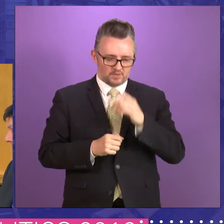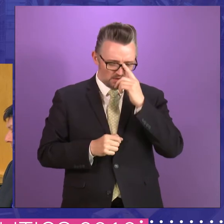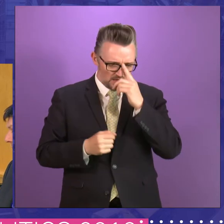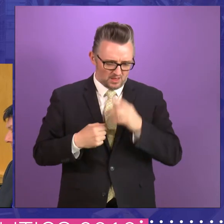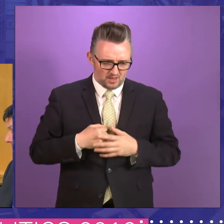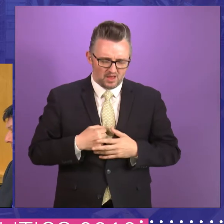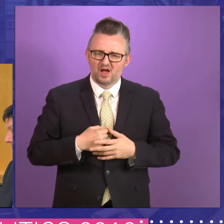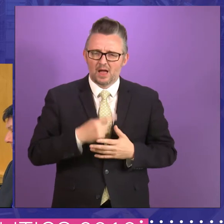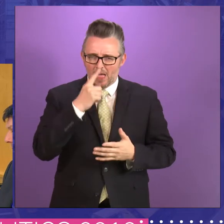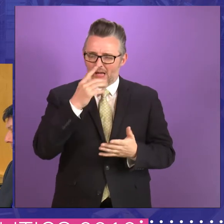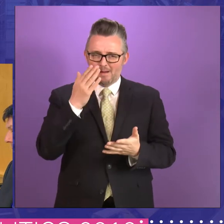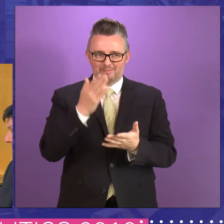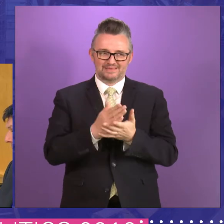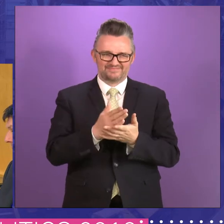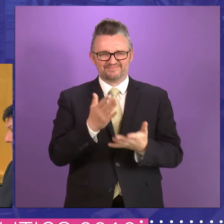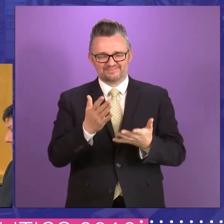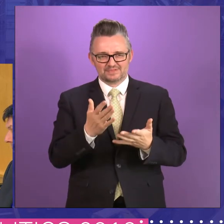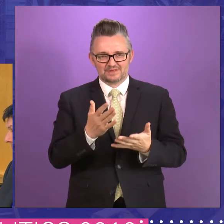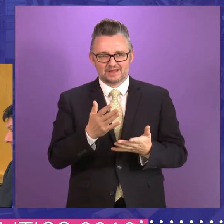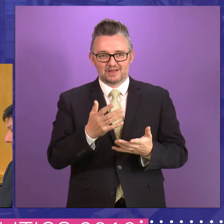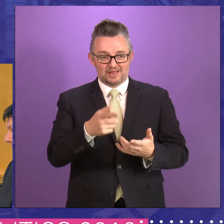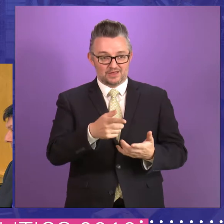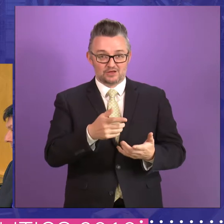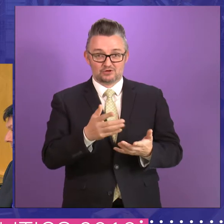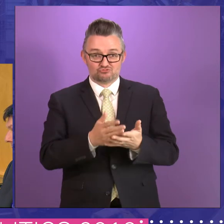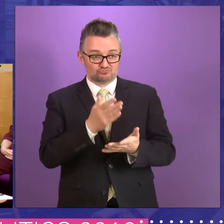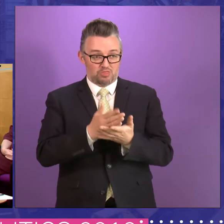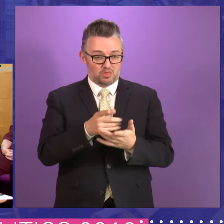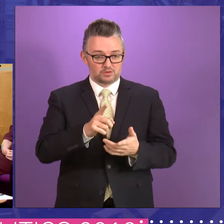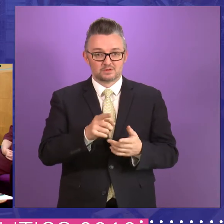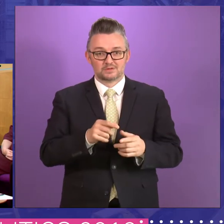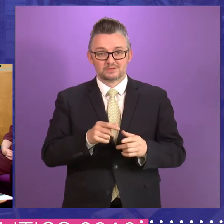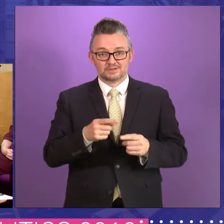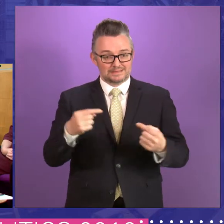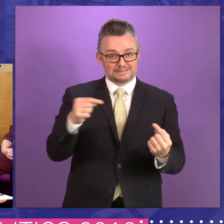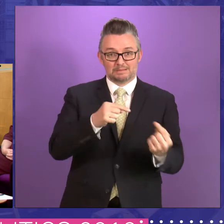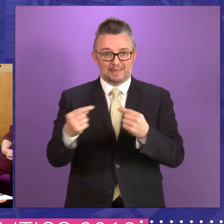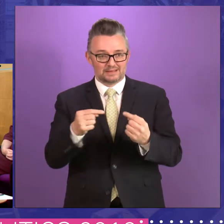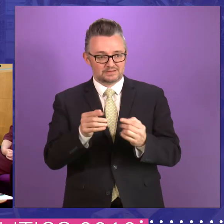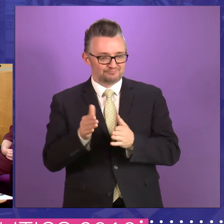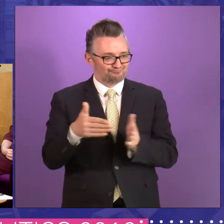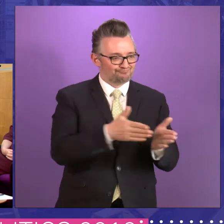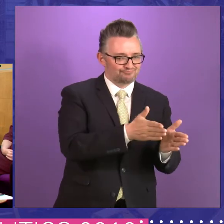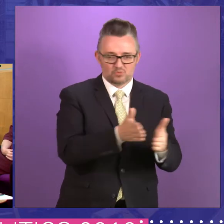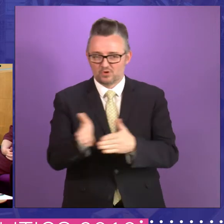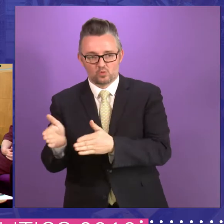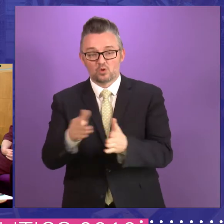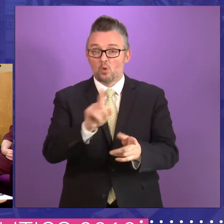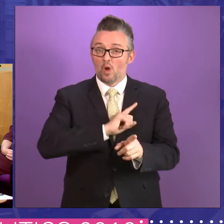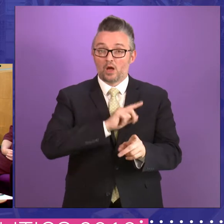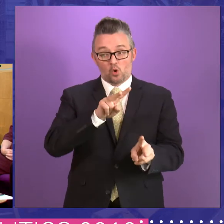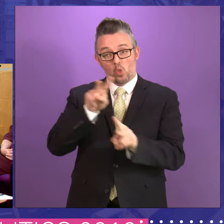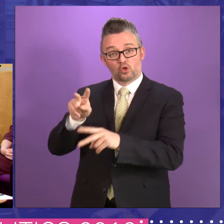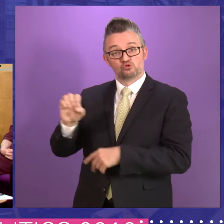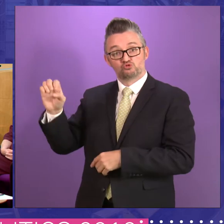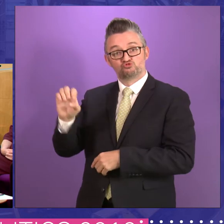to think that that's, uh, actually facilitated the debate moving in one direction or another. If you look at European countries,